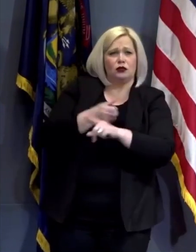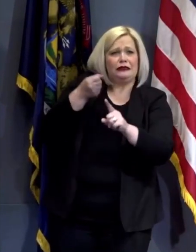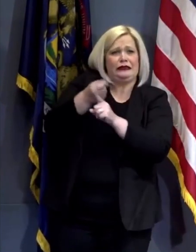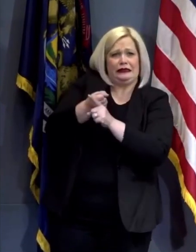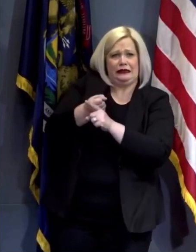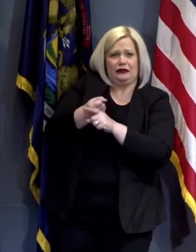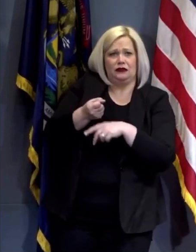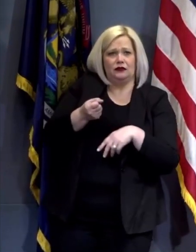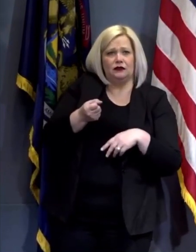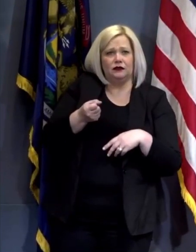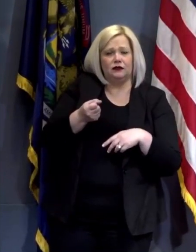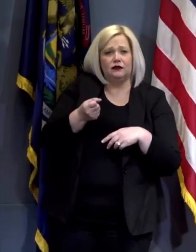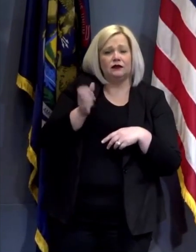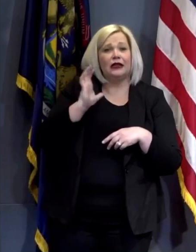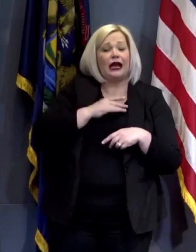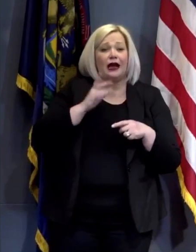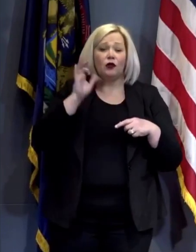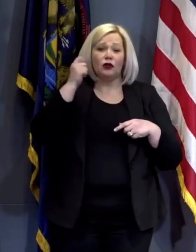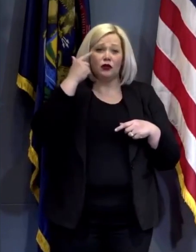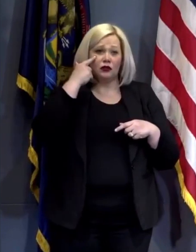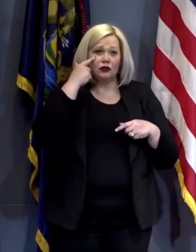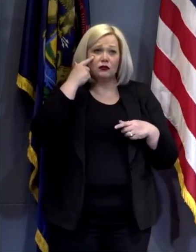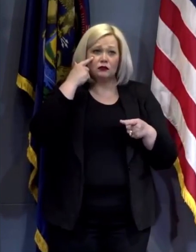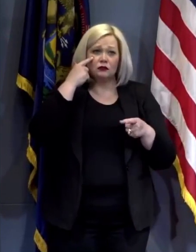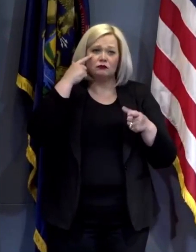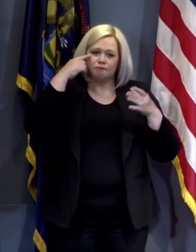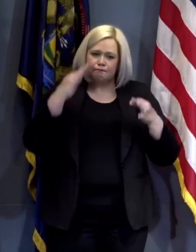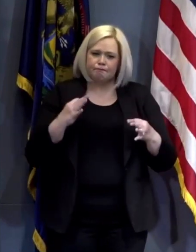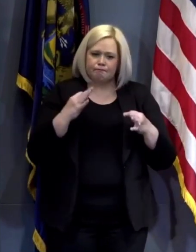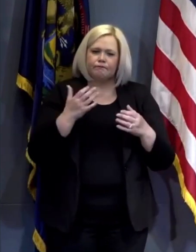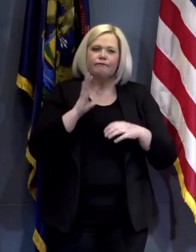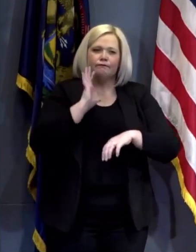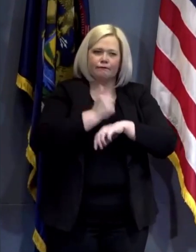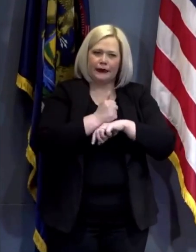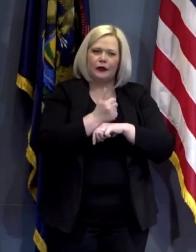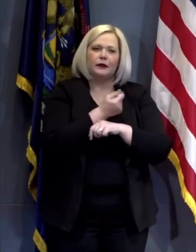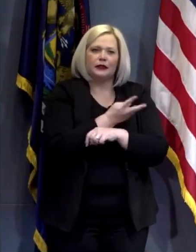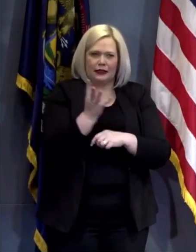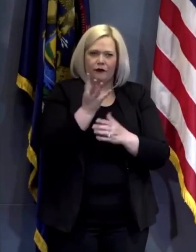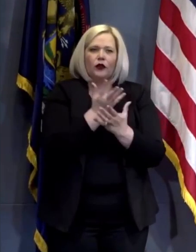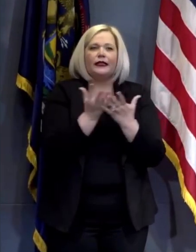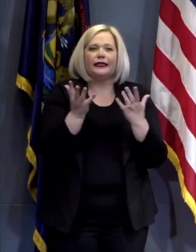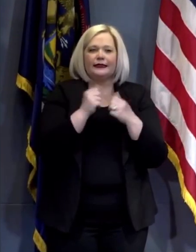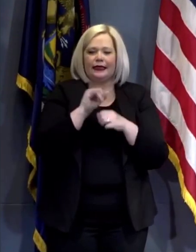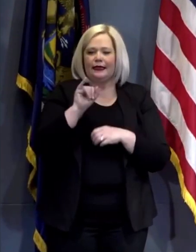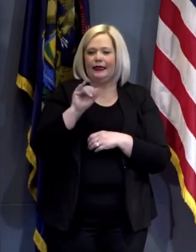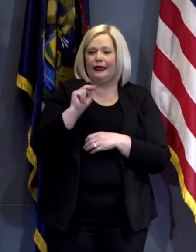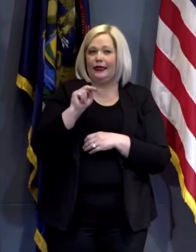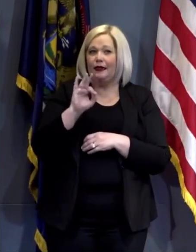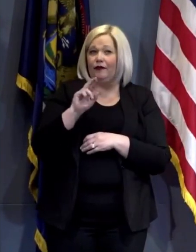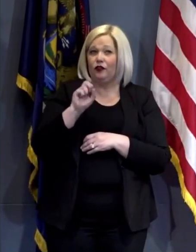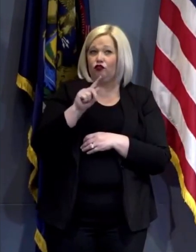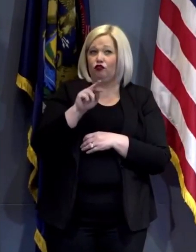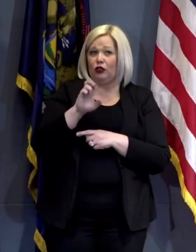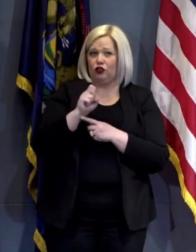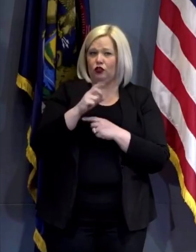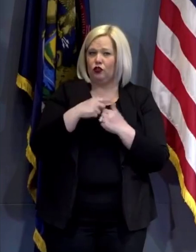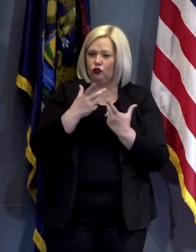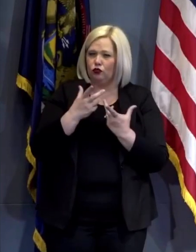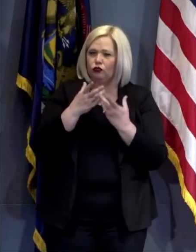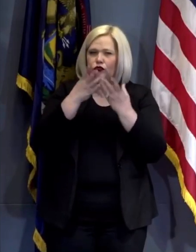Our administration has put in place several measures and pieces of infrastructure to try to address these disparities.